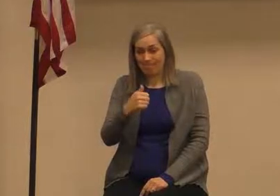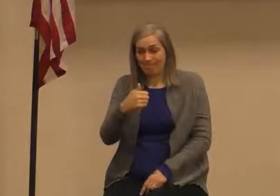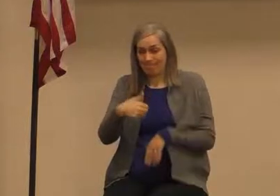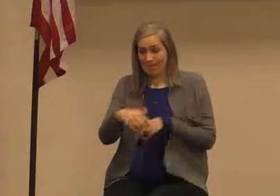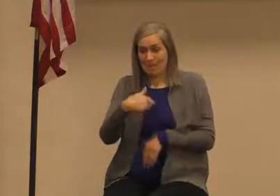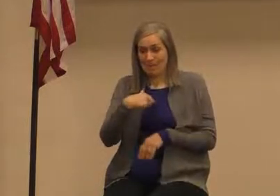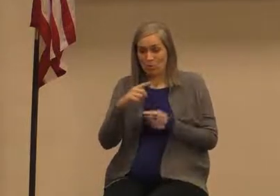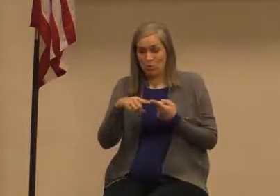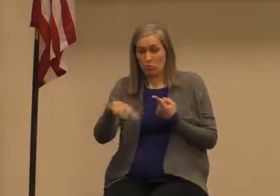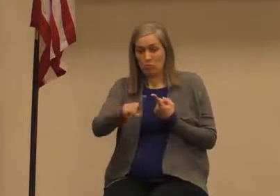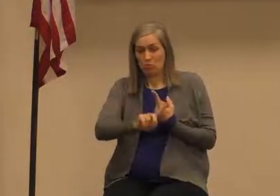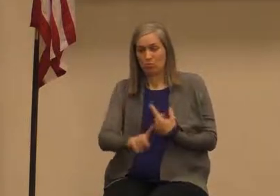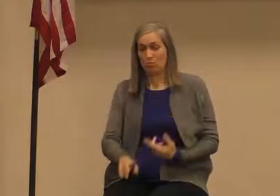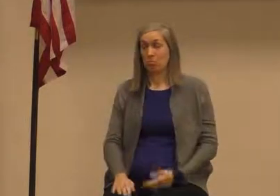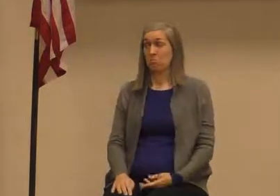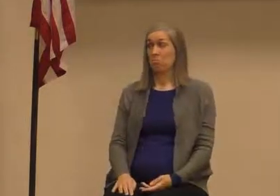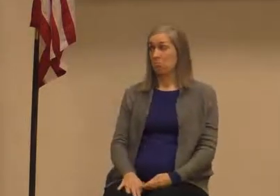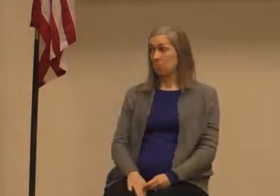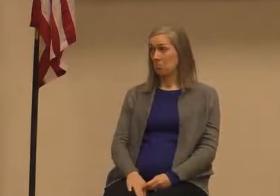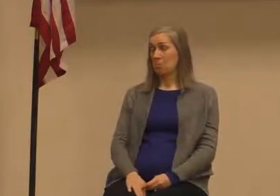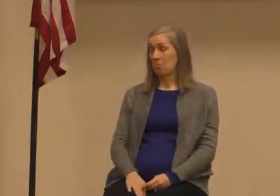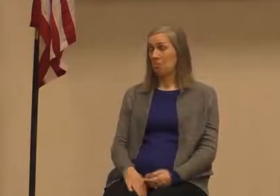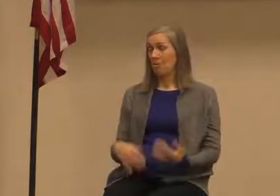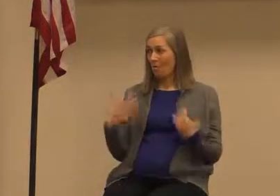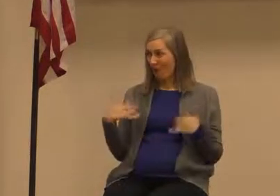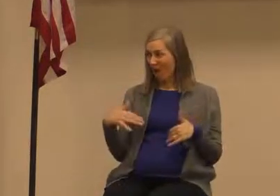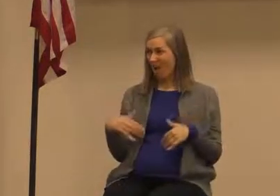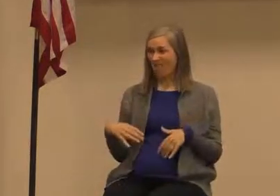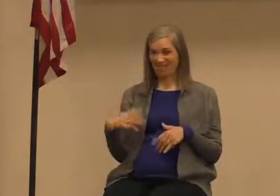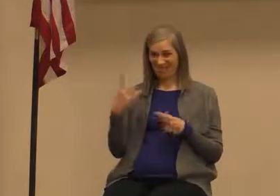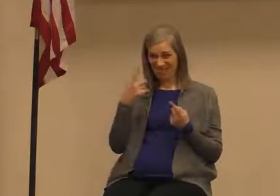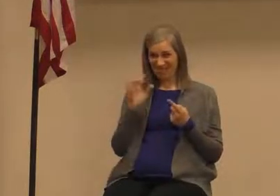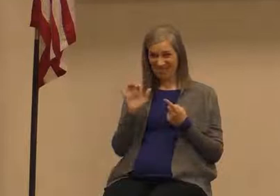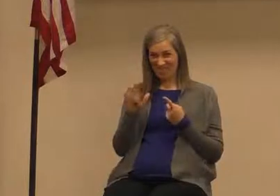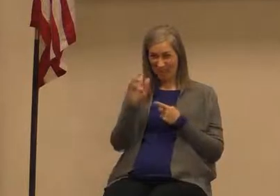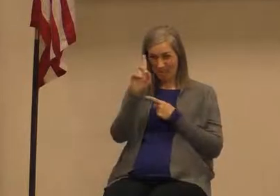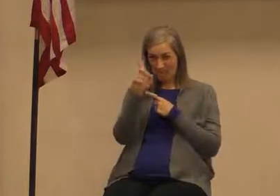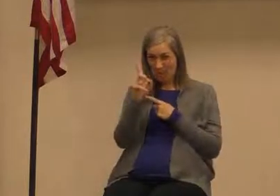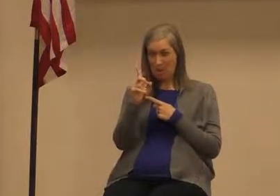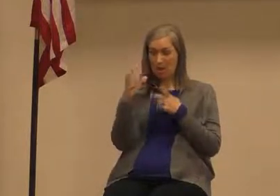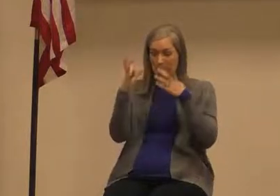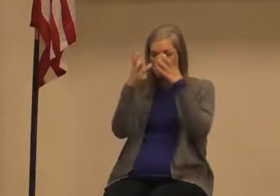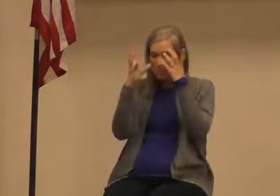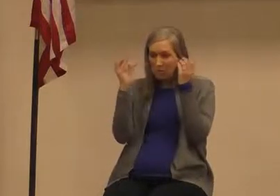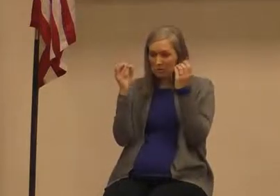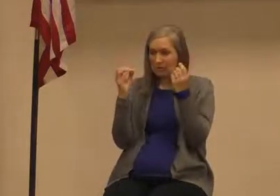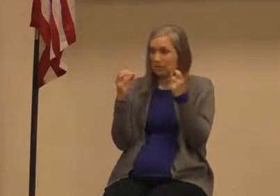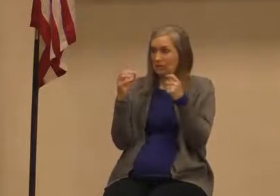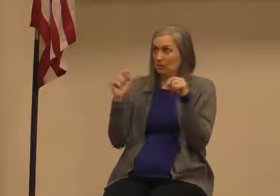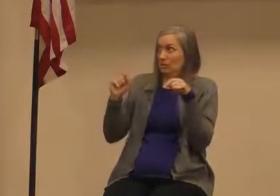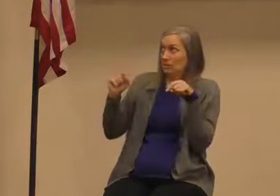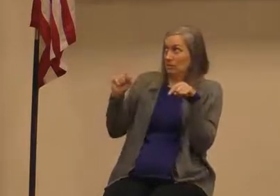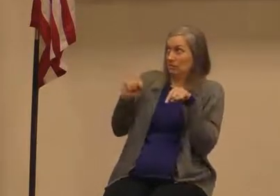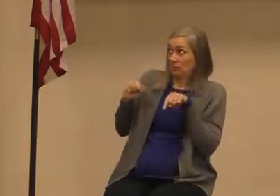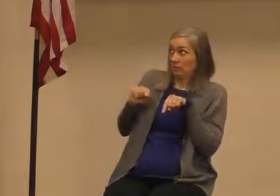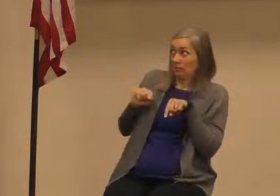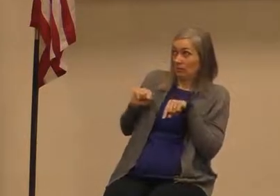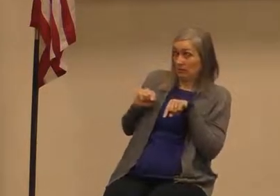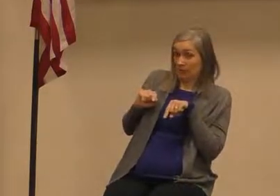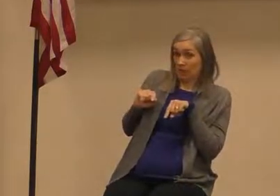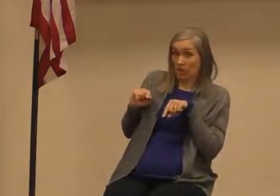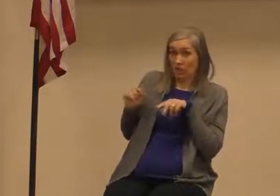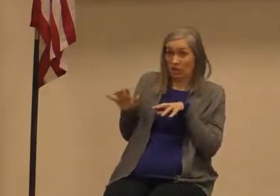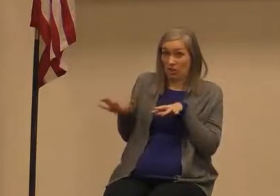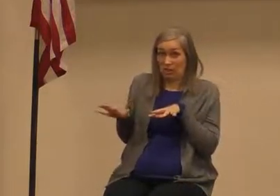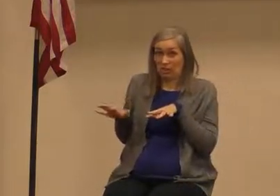man think think of that that moment Moses with all of his fears with his reticence